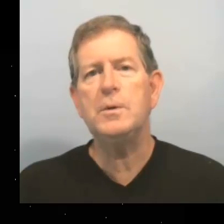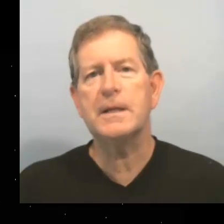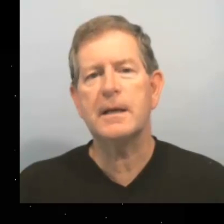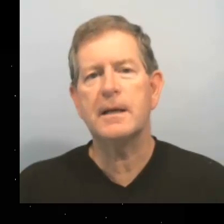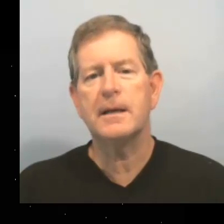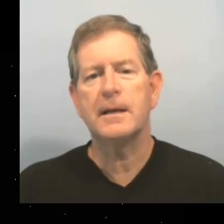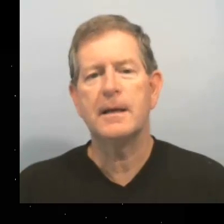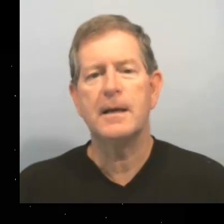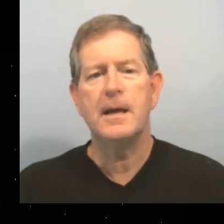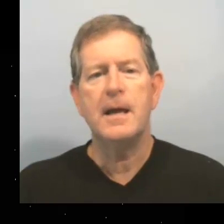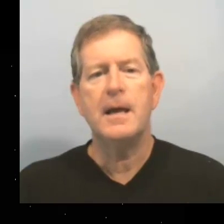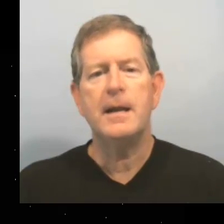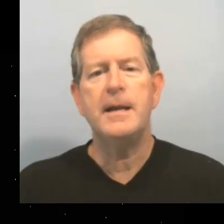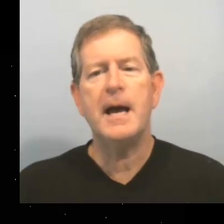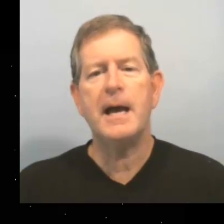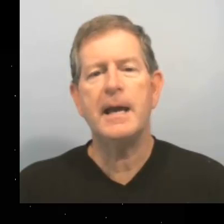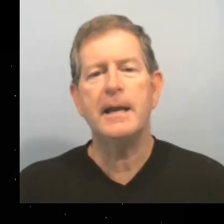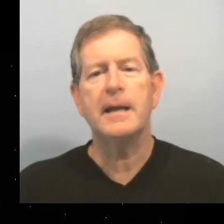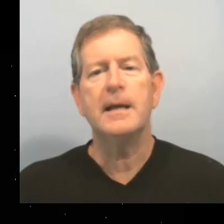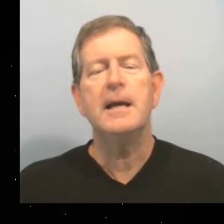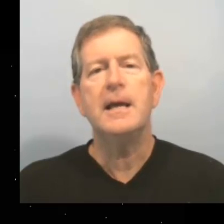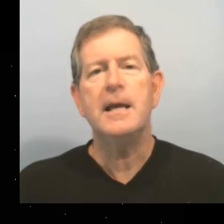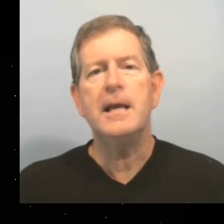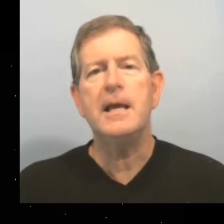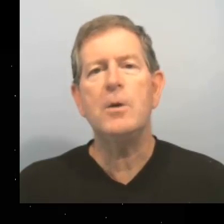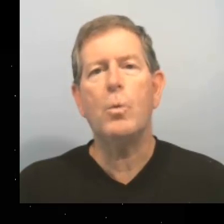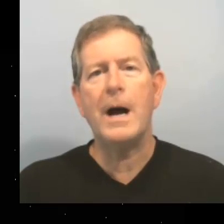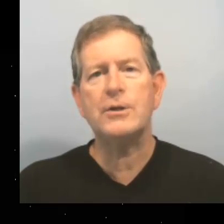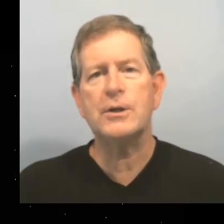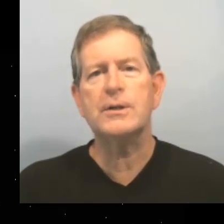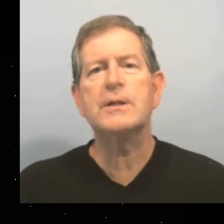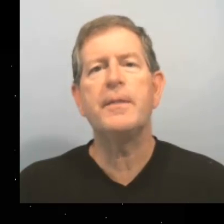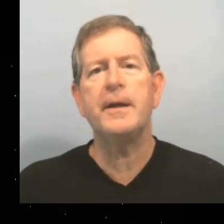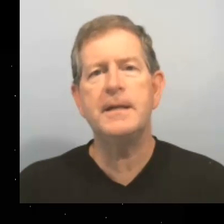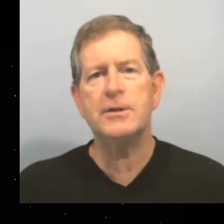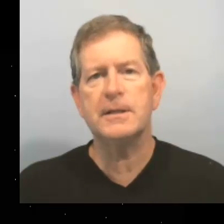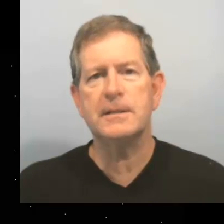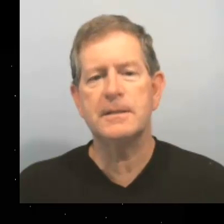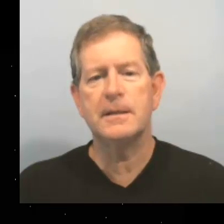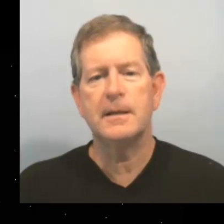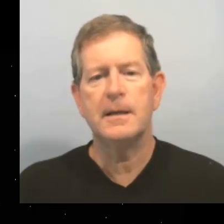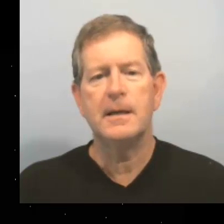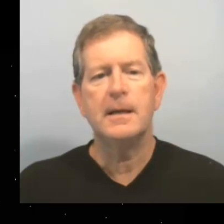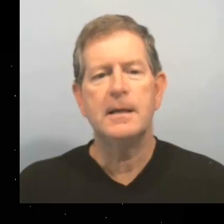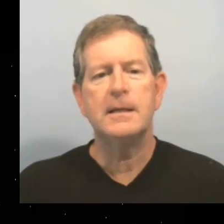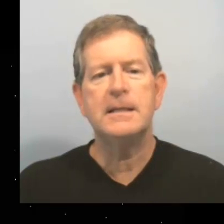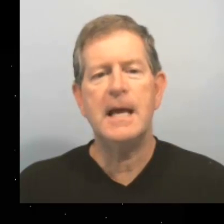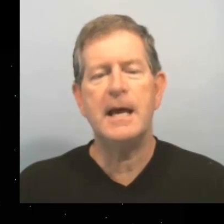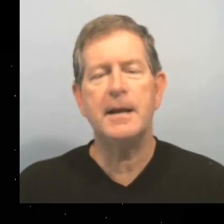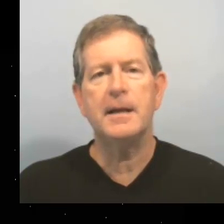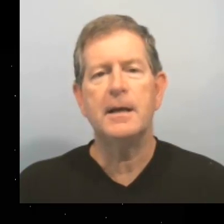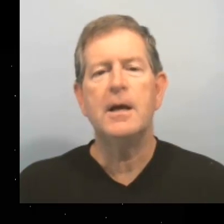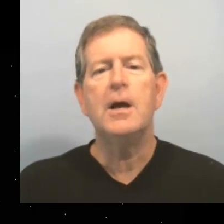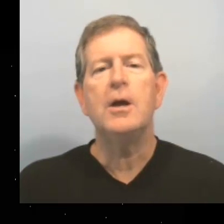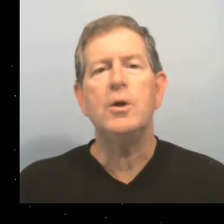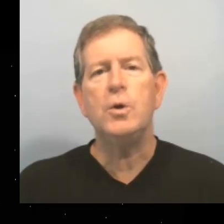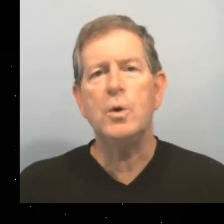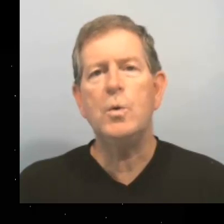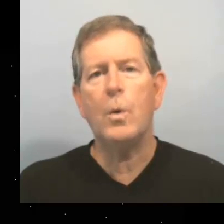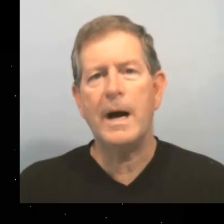music. 9. He washes the dishes. 10.